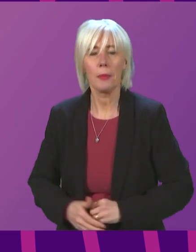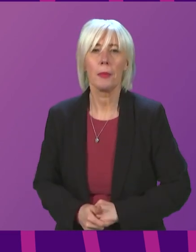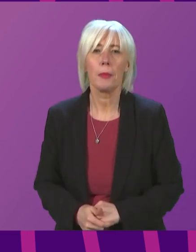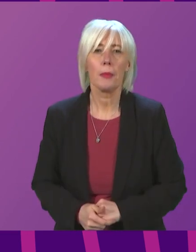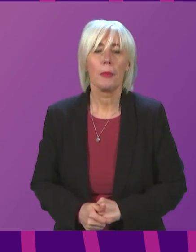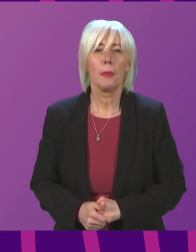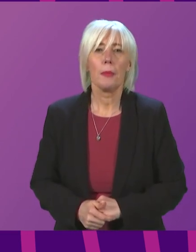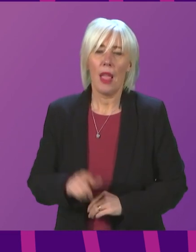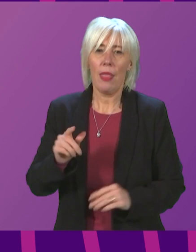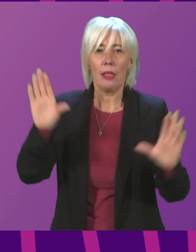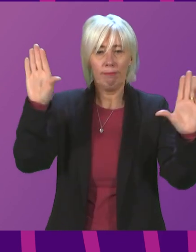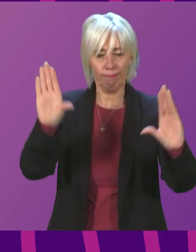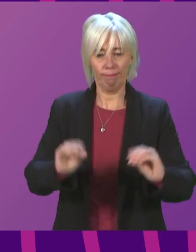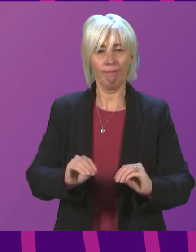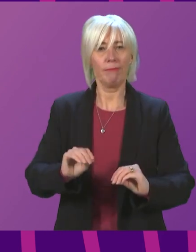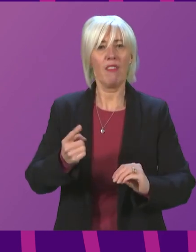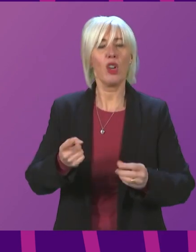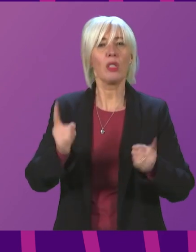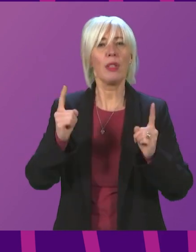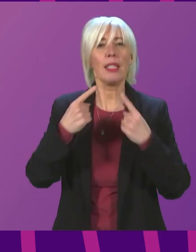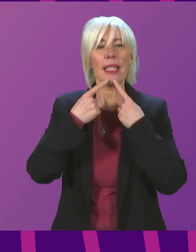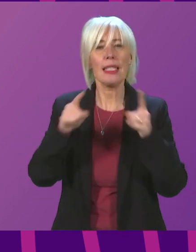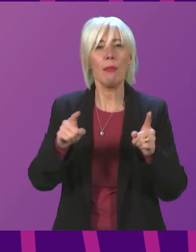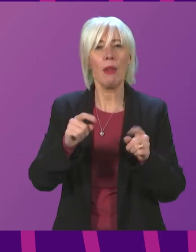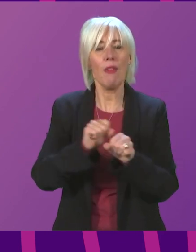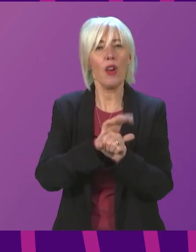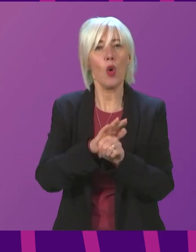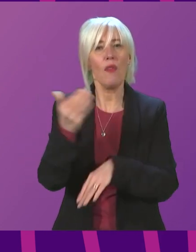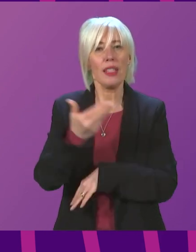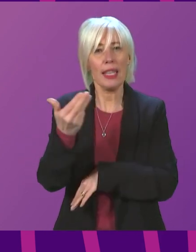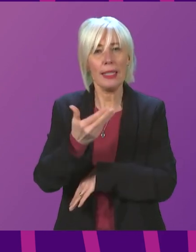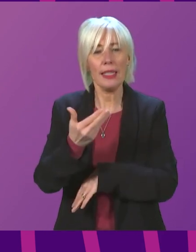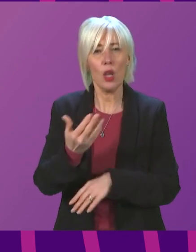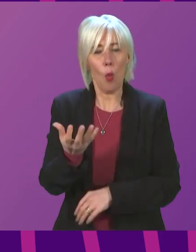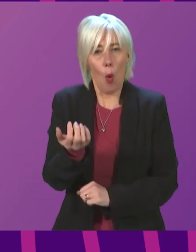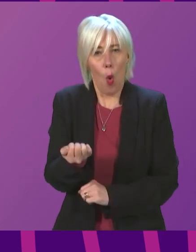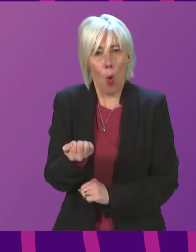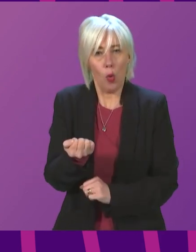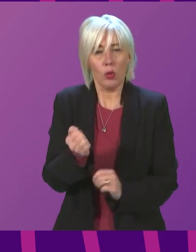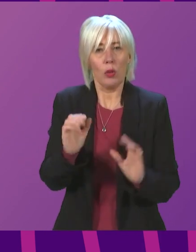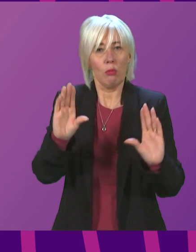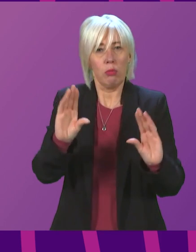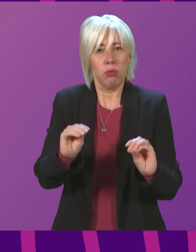That concludes the First Minister's statement, COVID-19 update. There'll be a brief pause before the next statement.